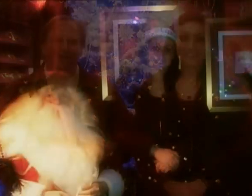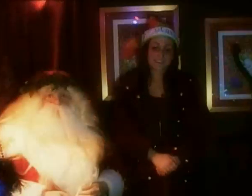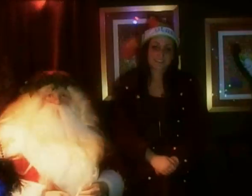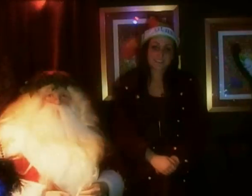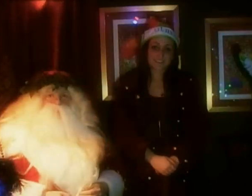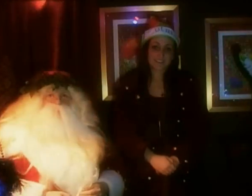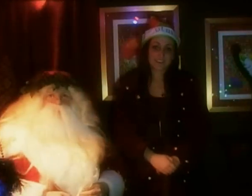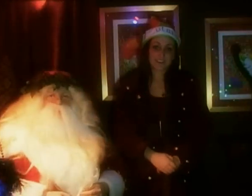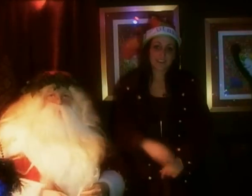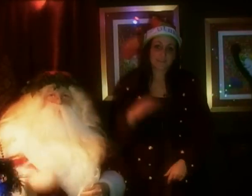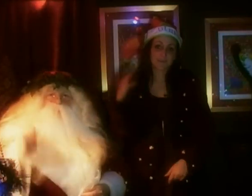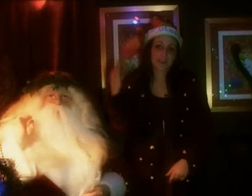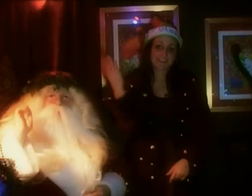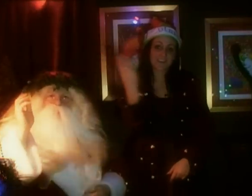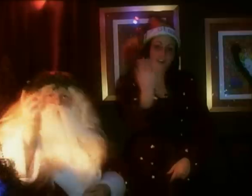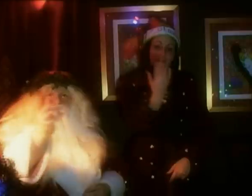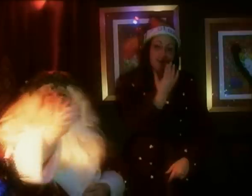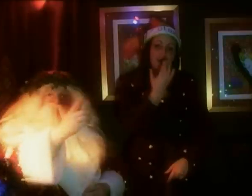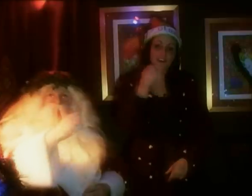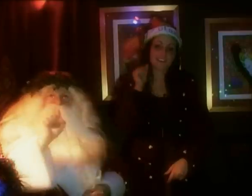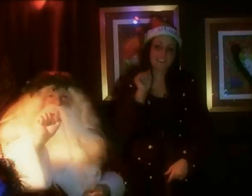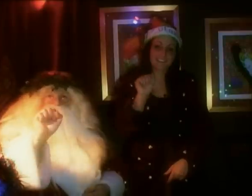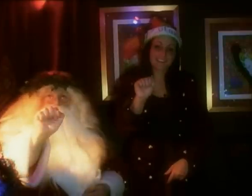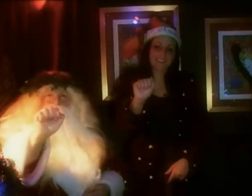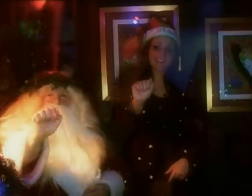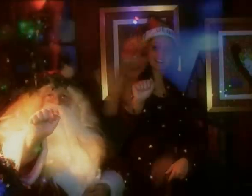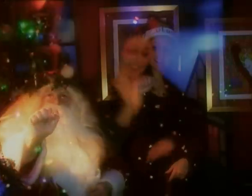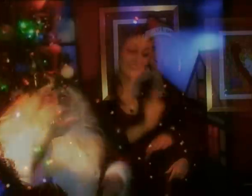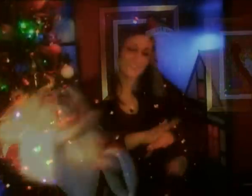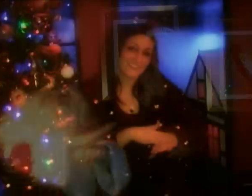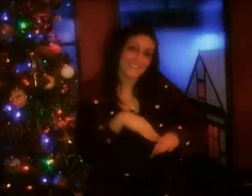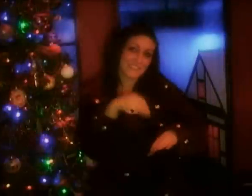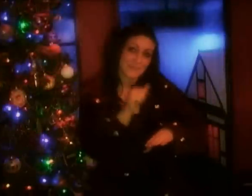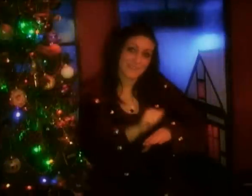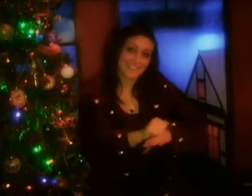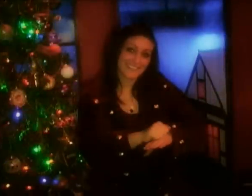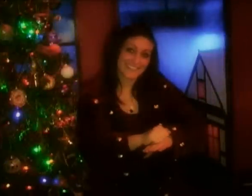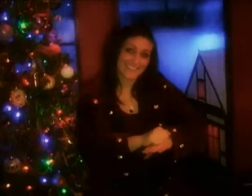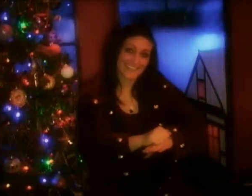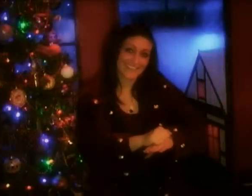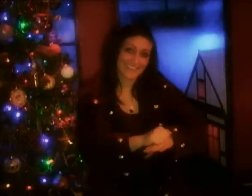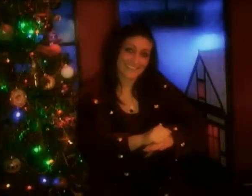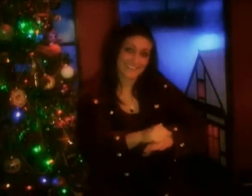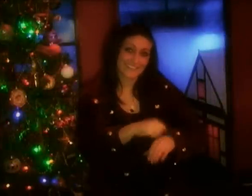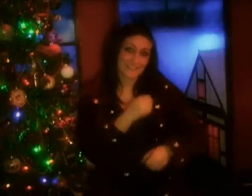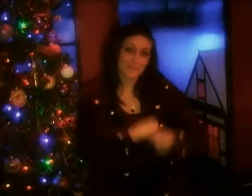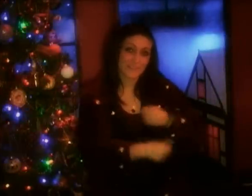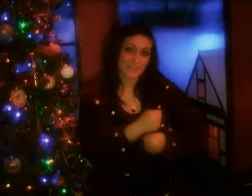And may all your Christmases be